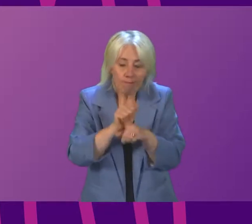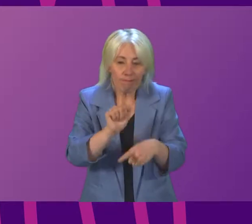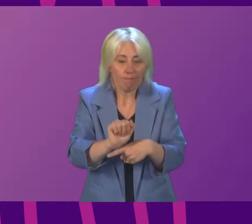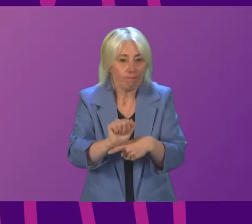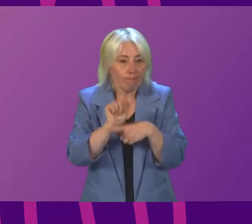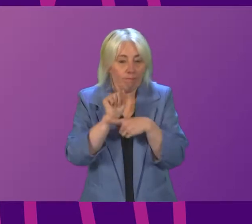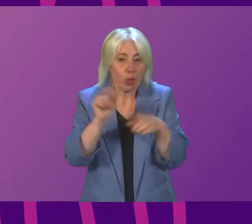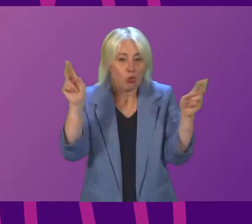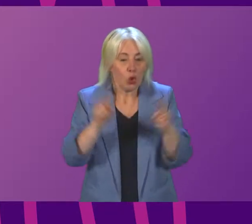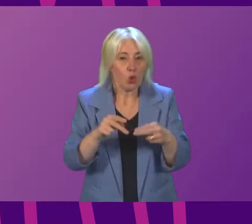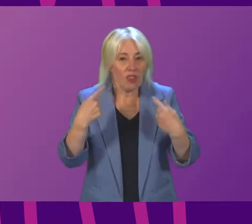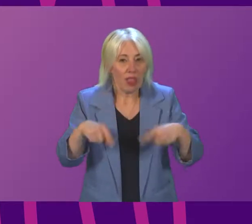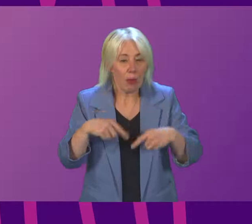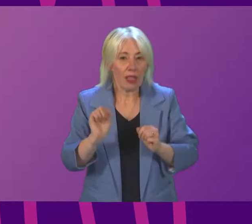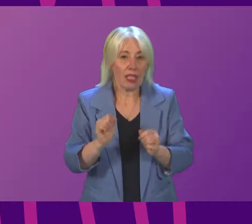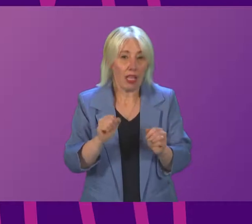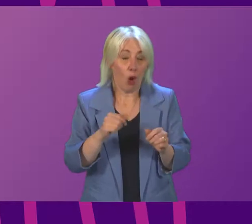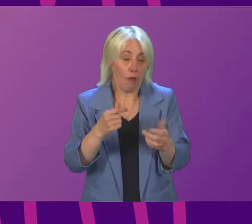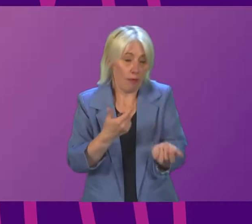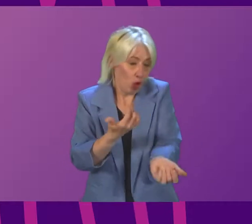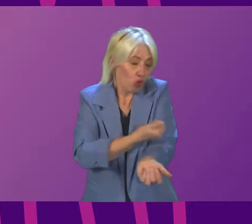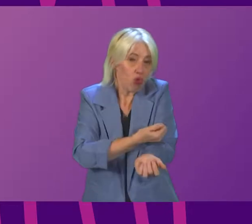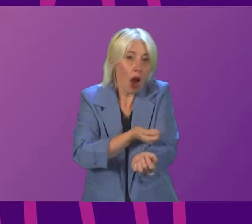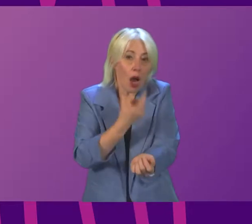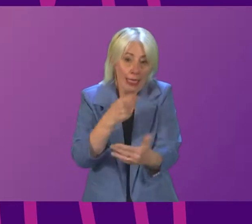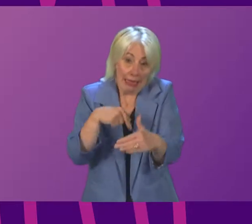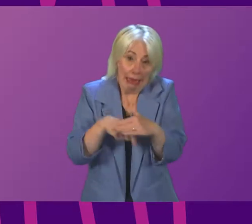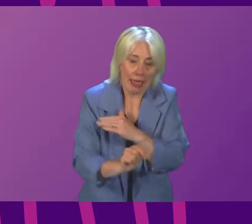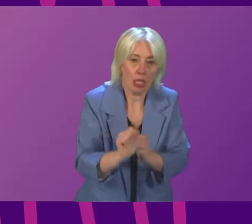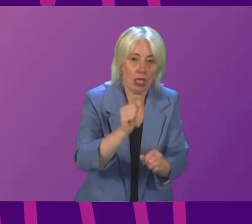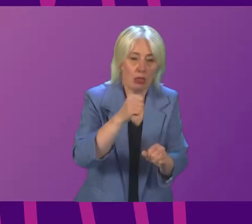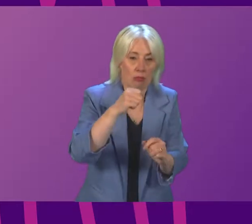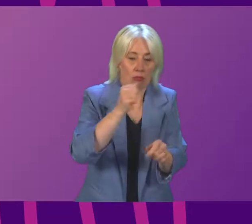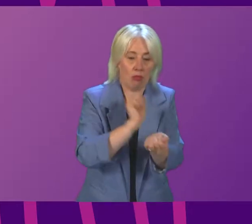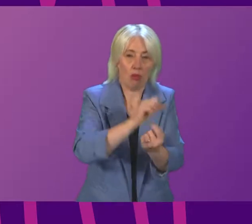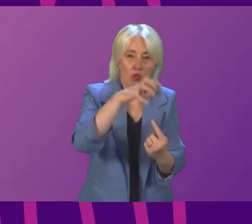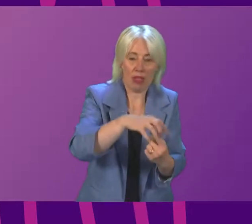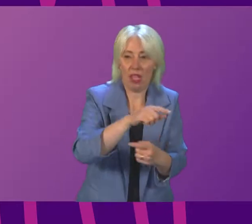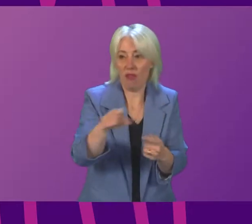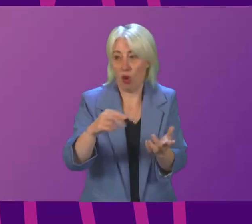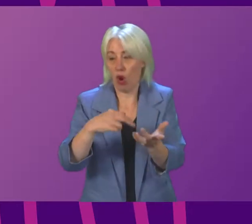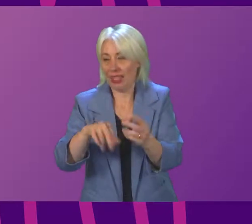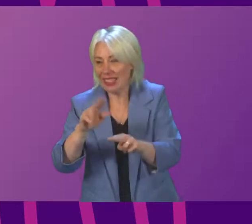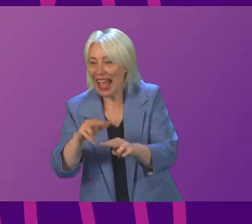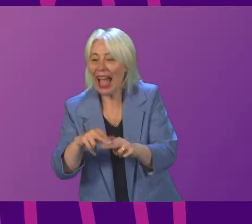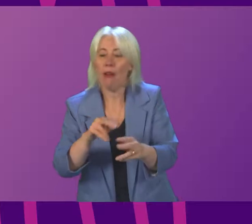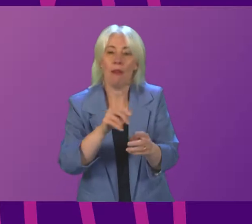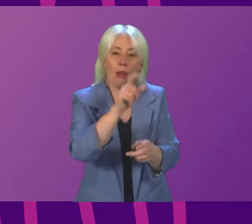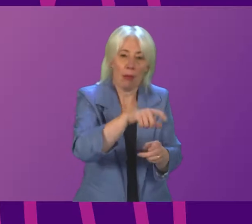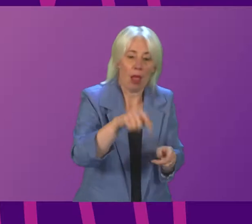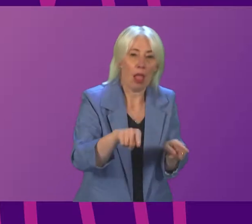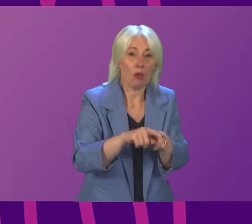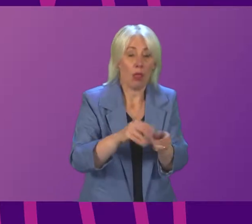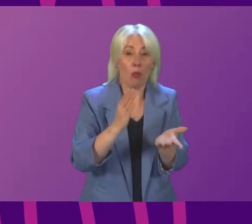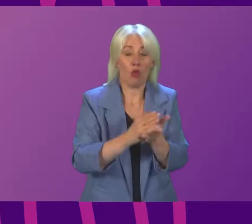reduce the availability of contraband entering our prisons to ensure the safety of staff and those within its care. I'm sure that Mr Finlay will want to commend the